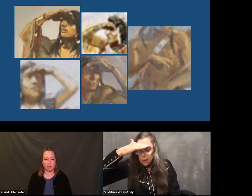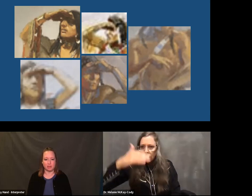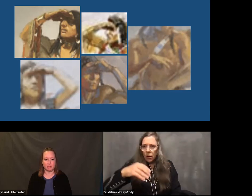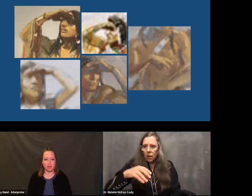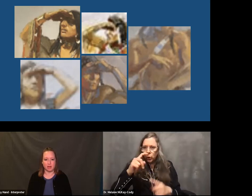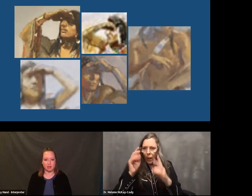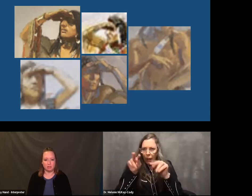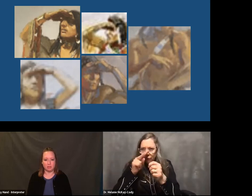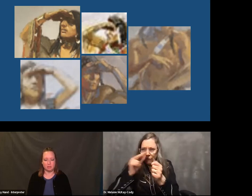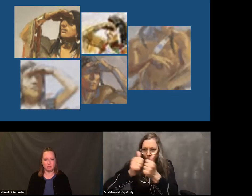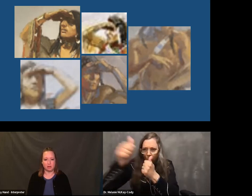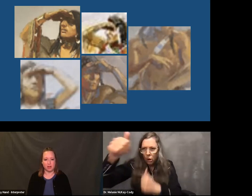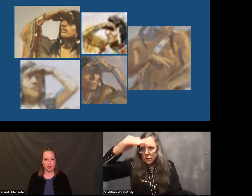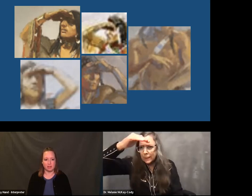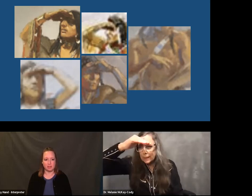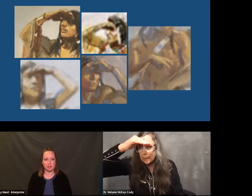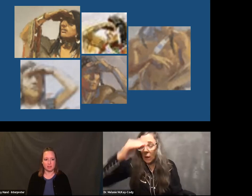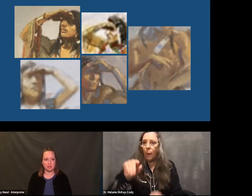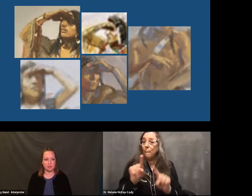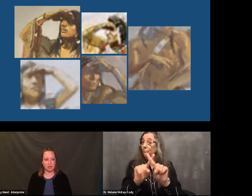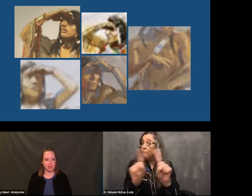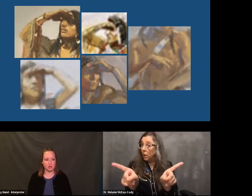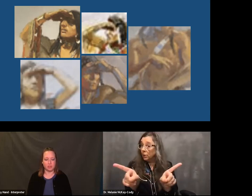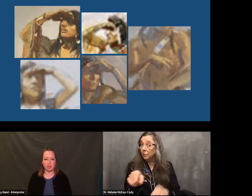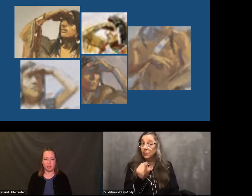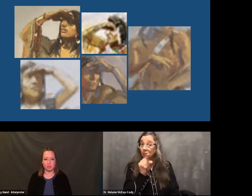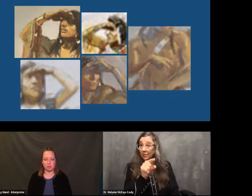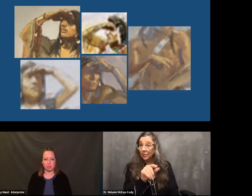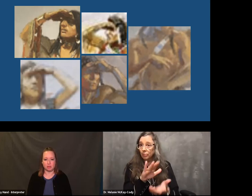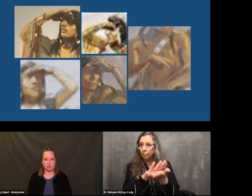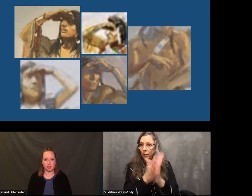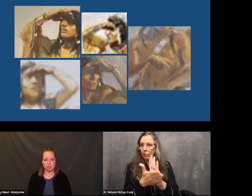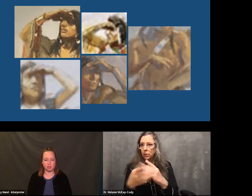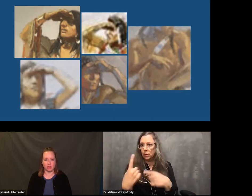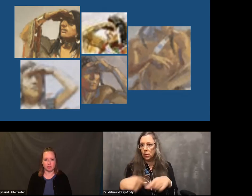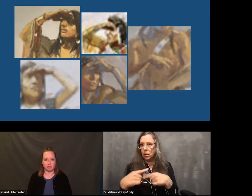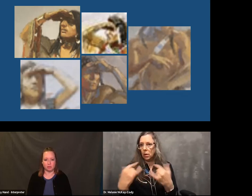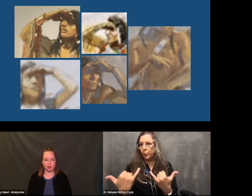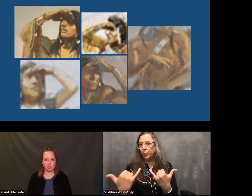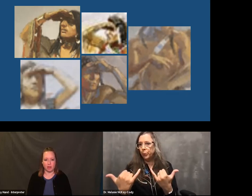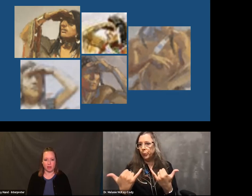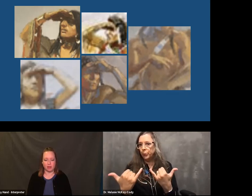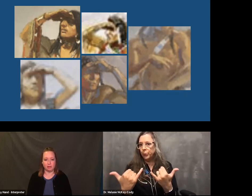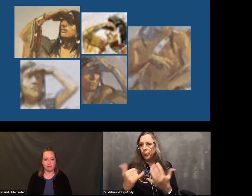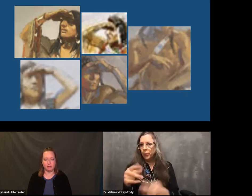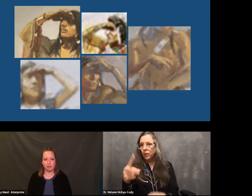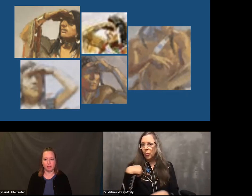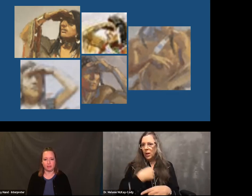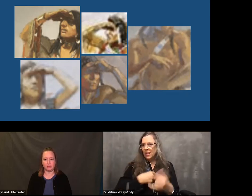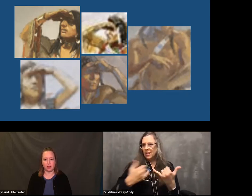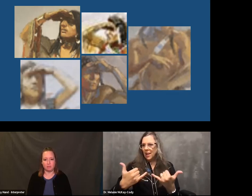They're blocking the sun out with their hands. And you can tell by the expressions on their faces. They're trying to look far away.